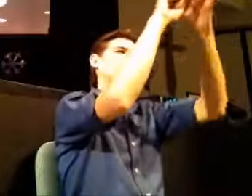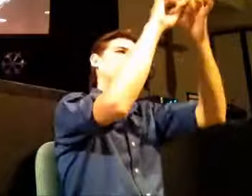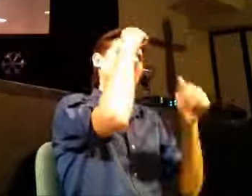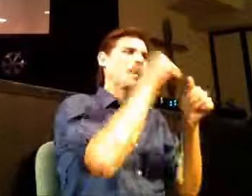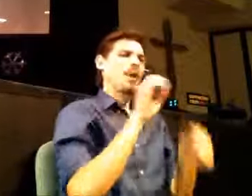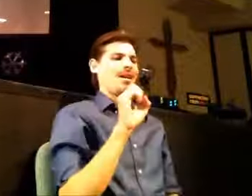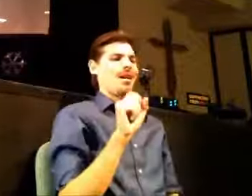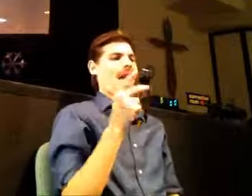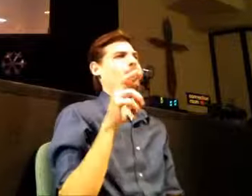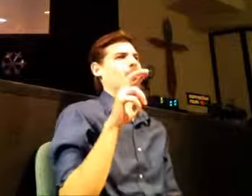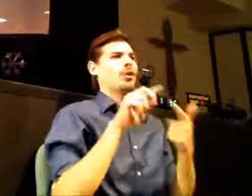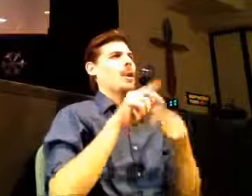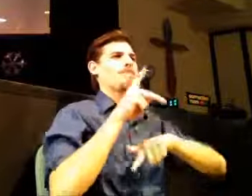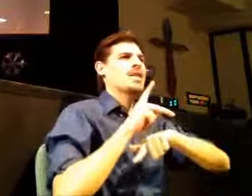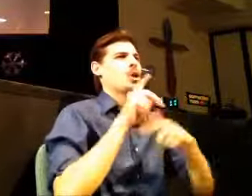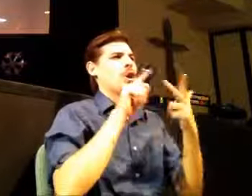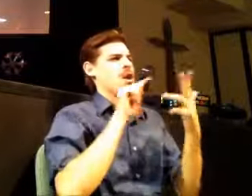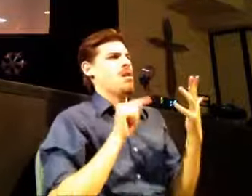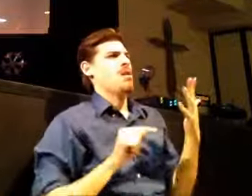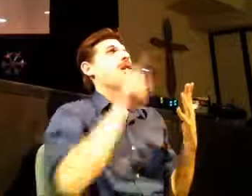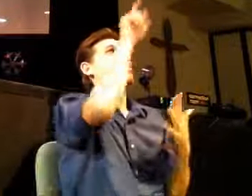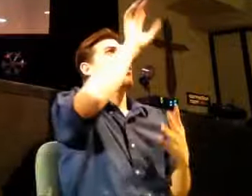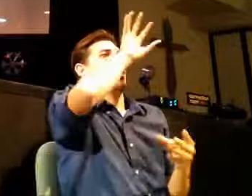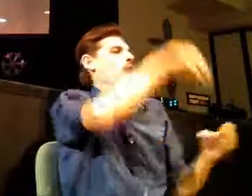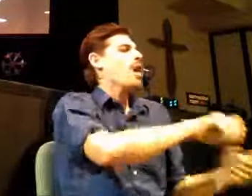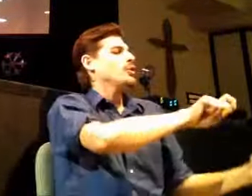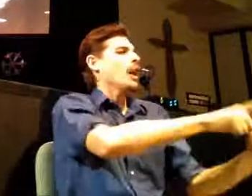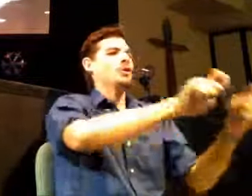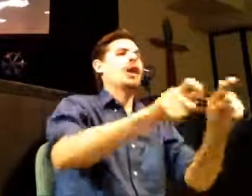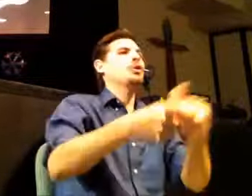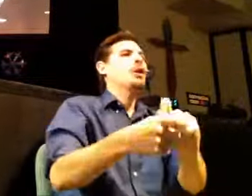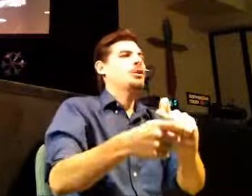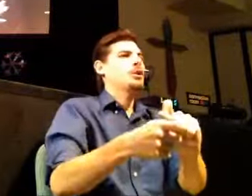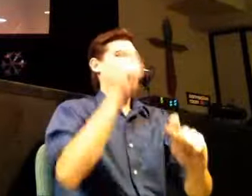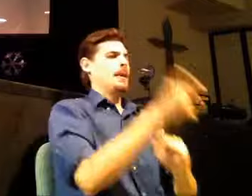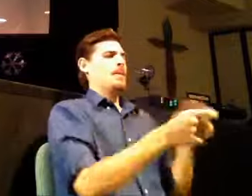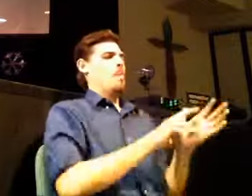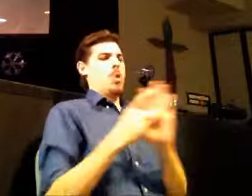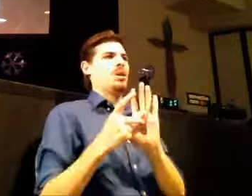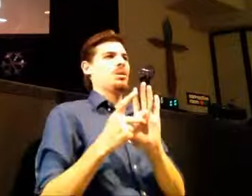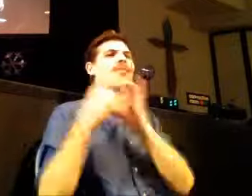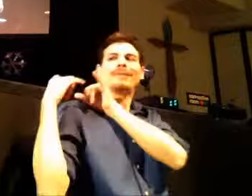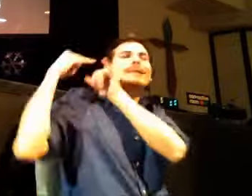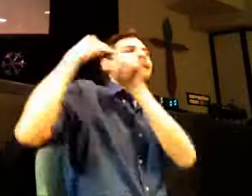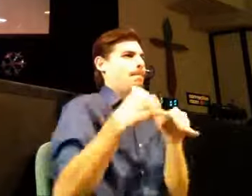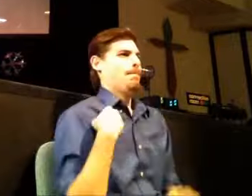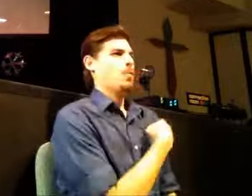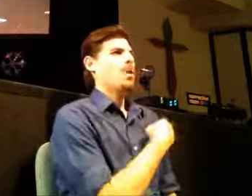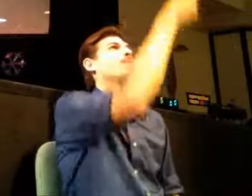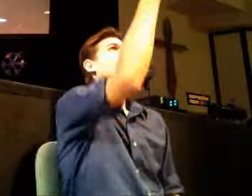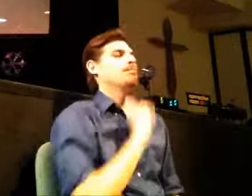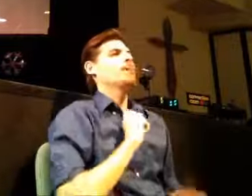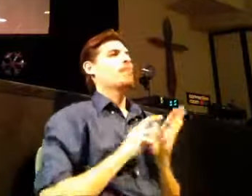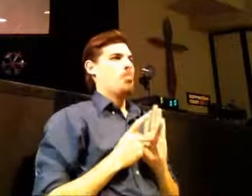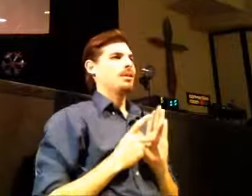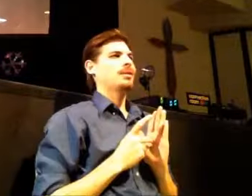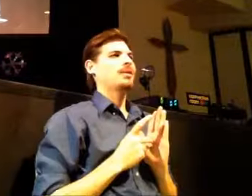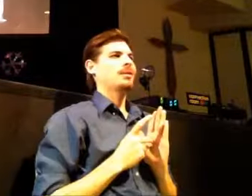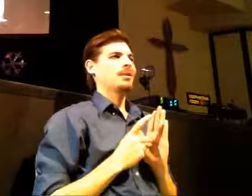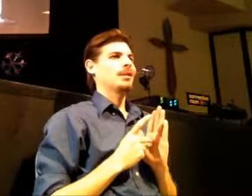hold of their lives. God called Peter, changed them and put them on a new course with a kind of purpose that was unbelievable. And the reality is for us, you have that same purpose that is God given in your life. Think about this. God